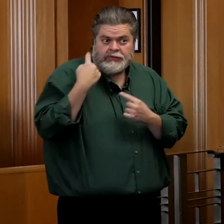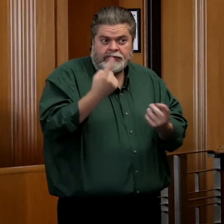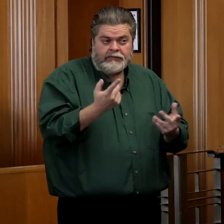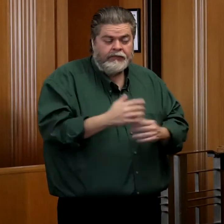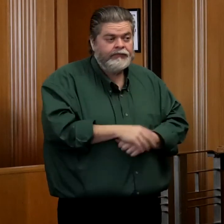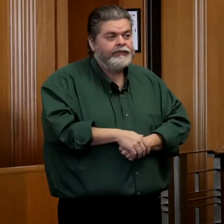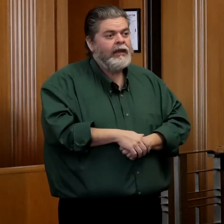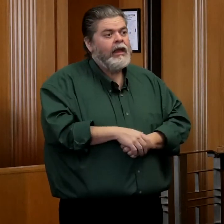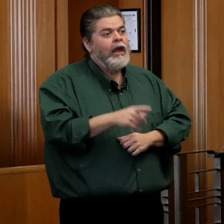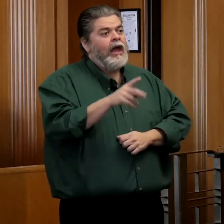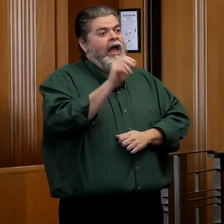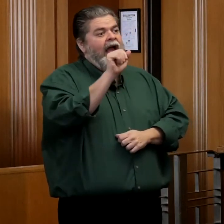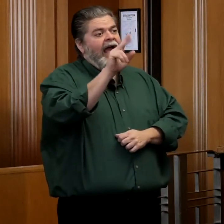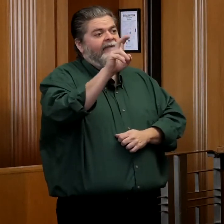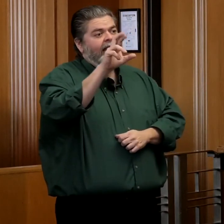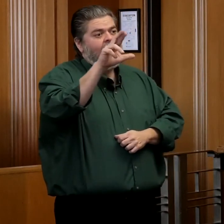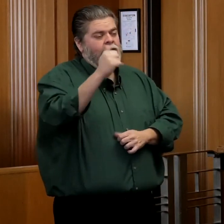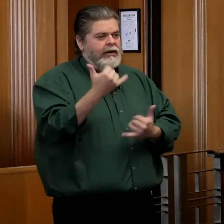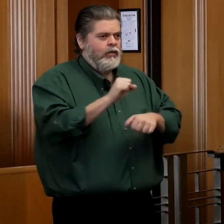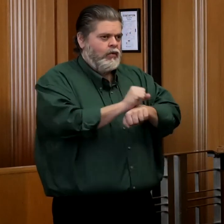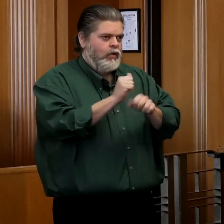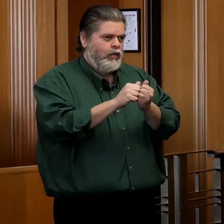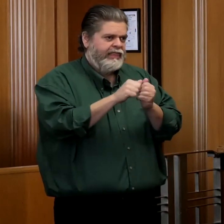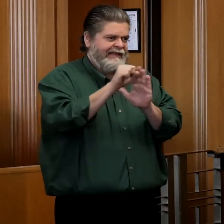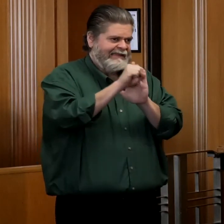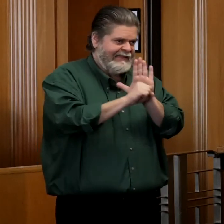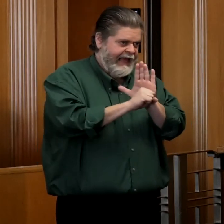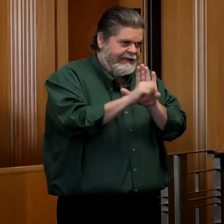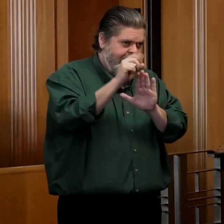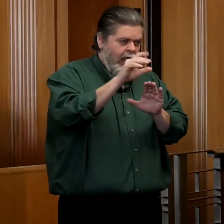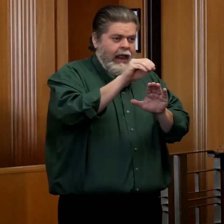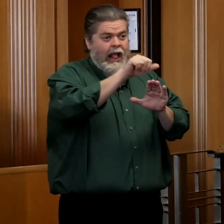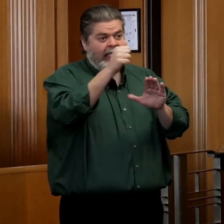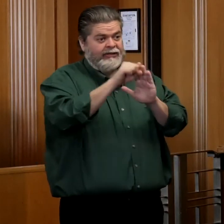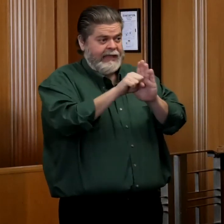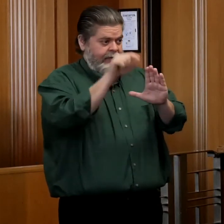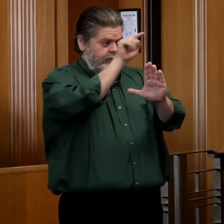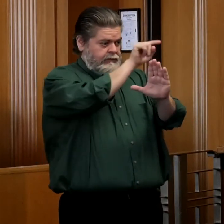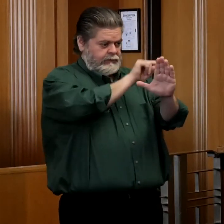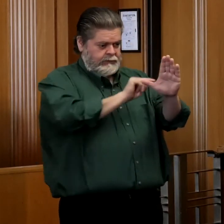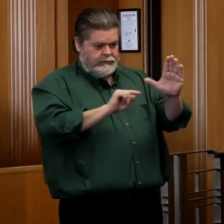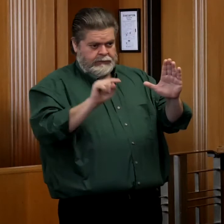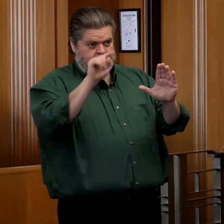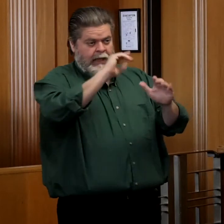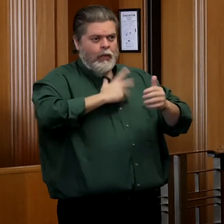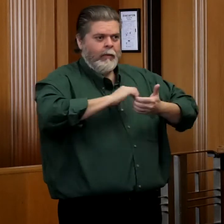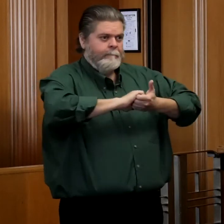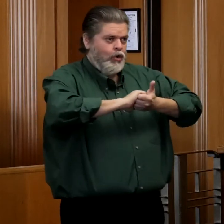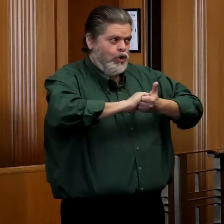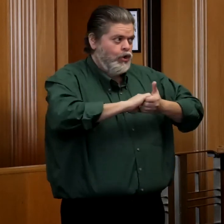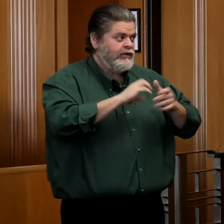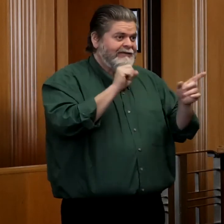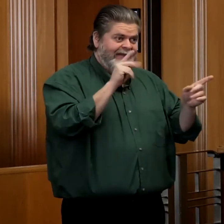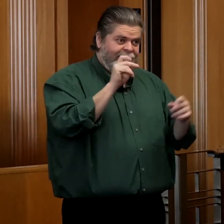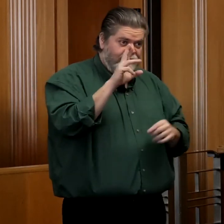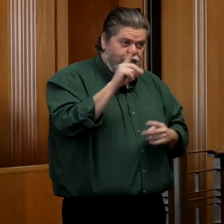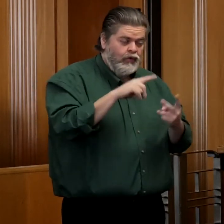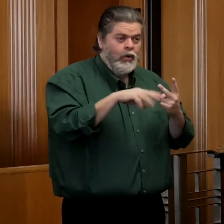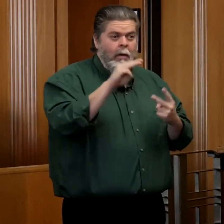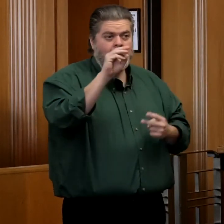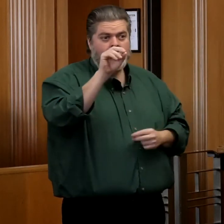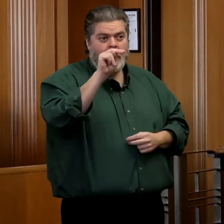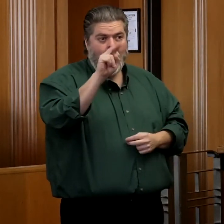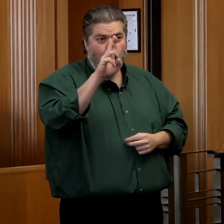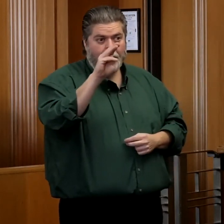Avera is working with the state of South Dakota and surrounding states, with our partners at Sanford and Monument, with our